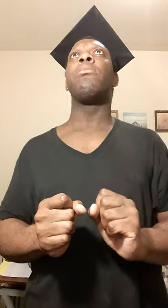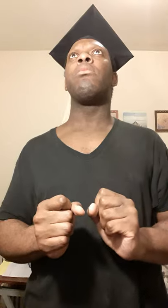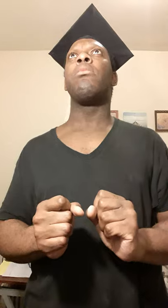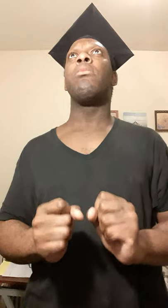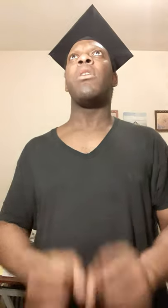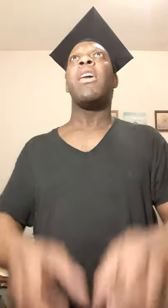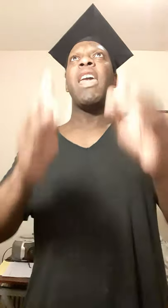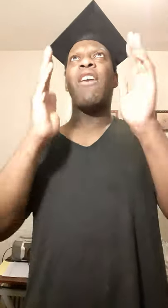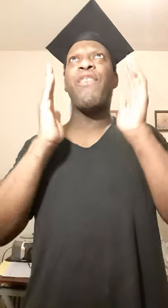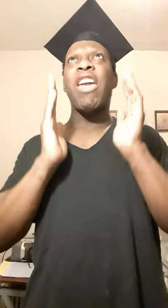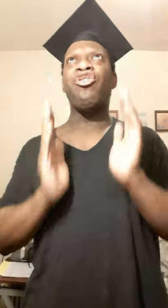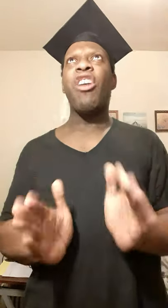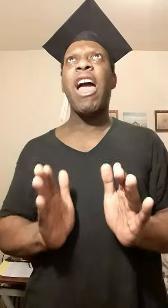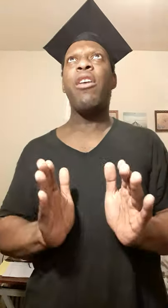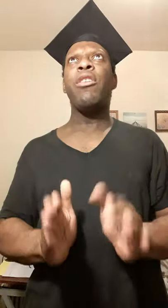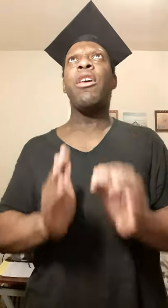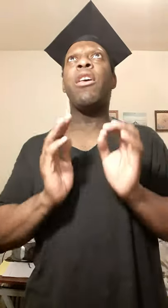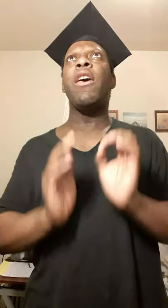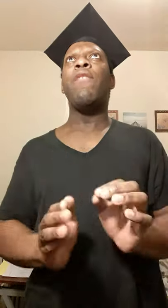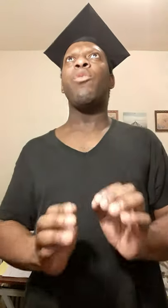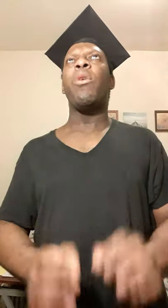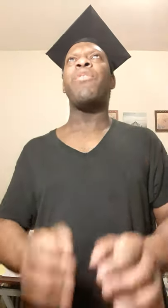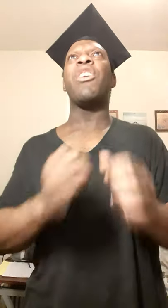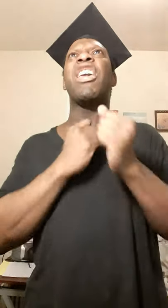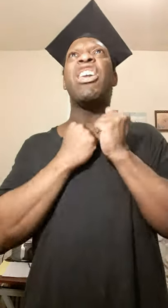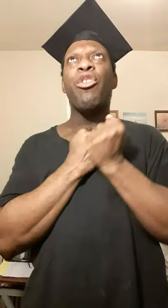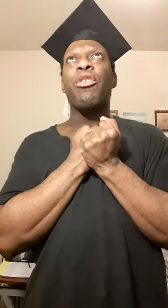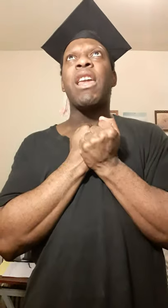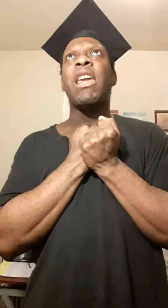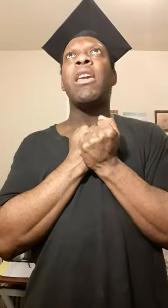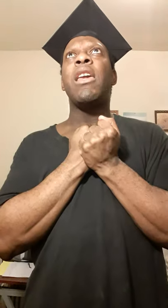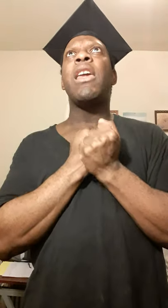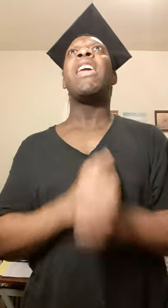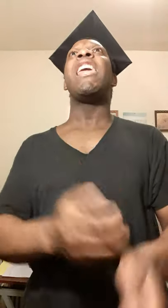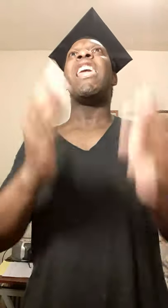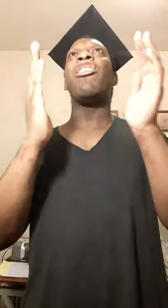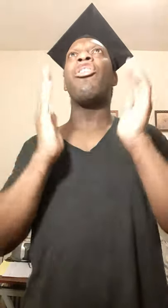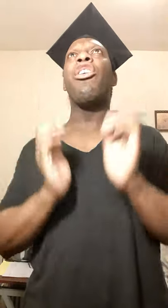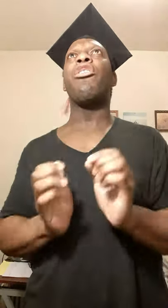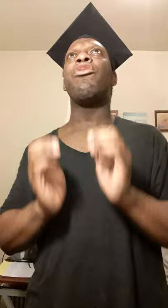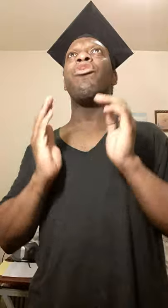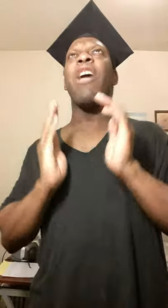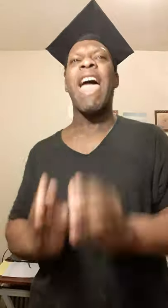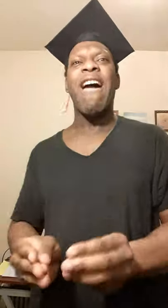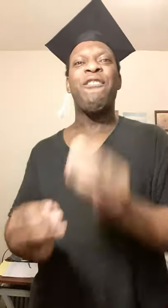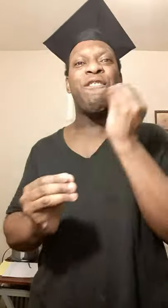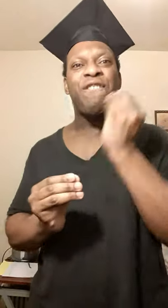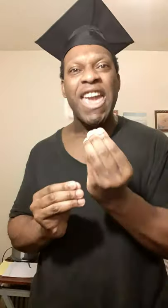If a child lives with security, he learns to have faith.